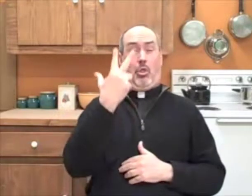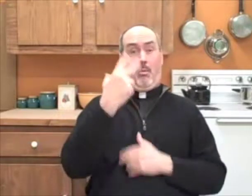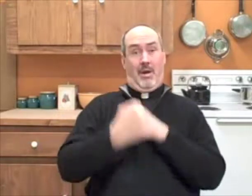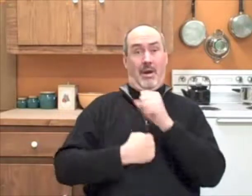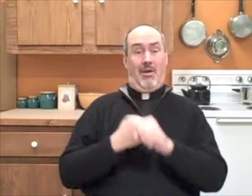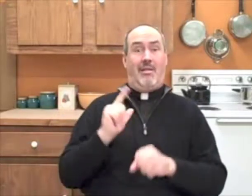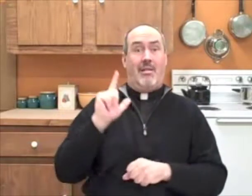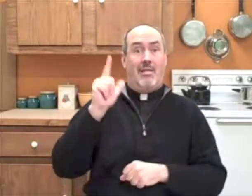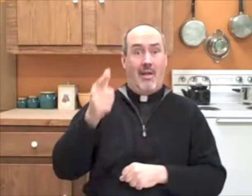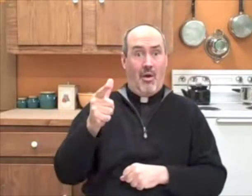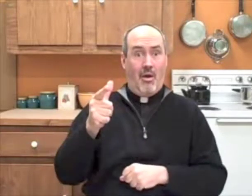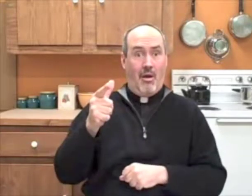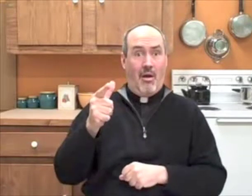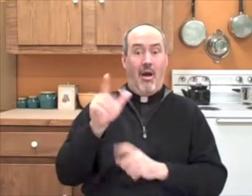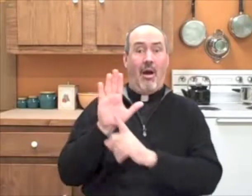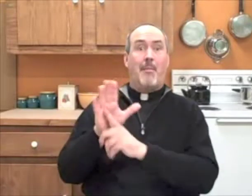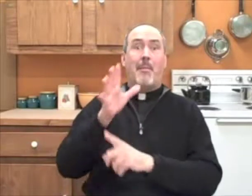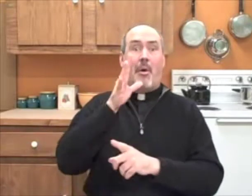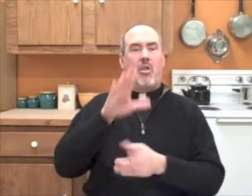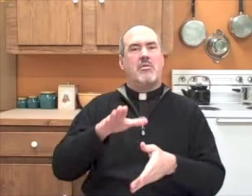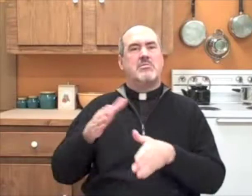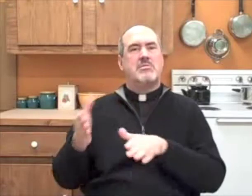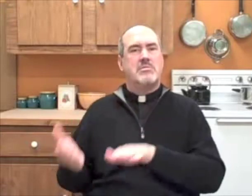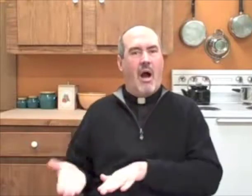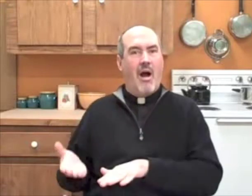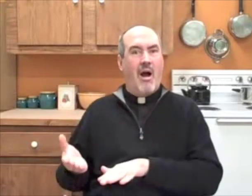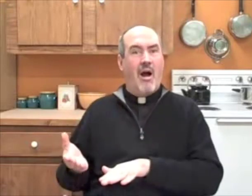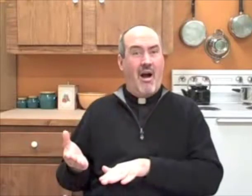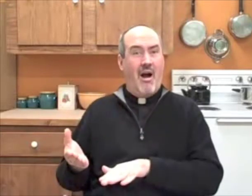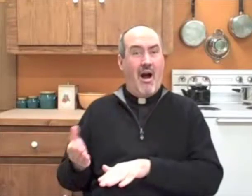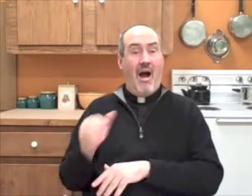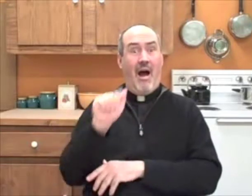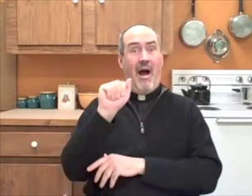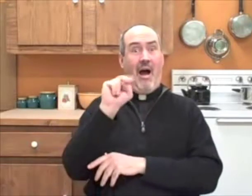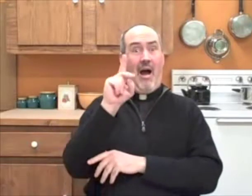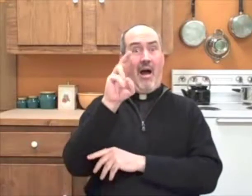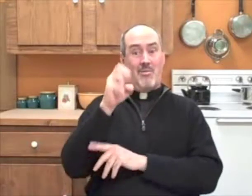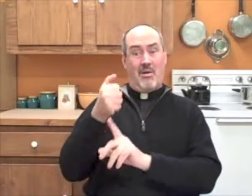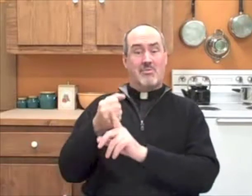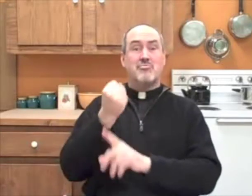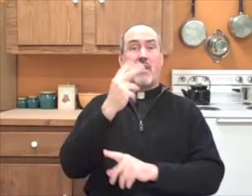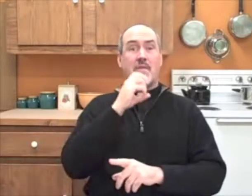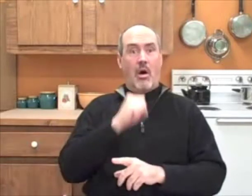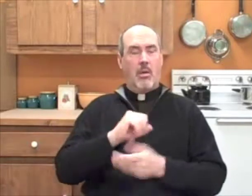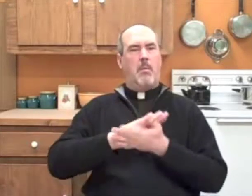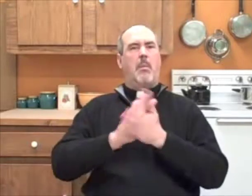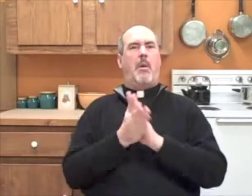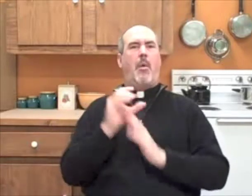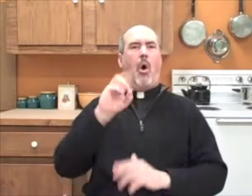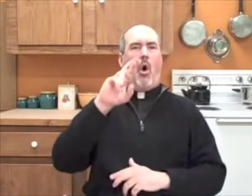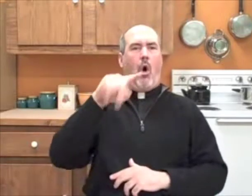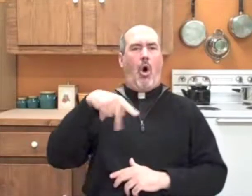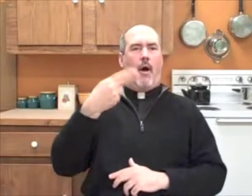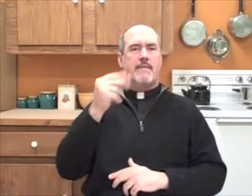him. Three years later, his mother passed away. And at the age of twelve,